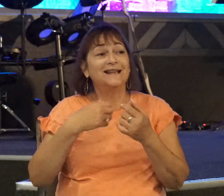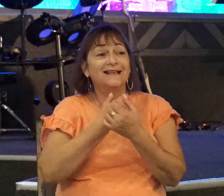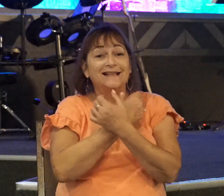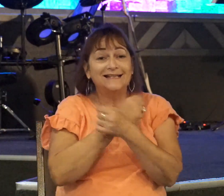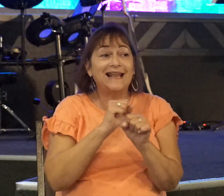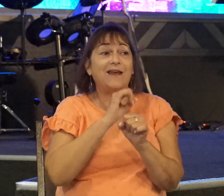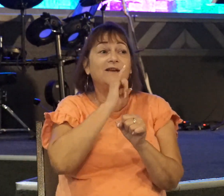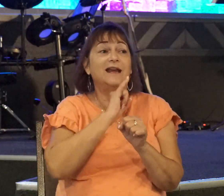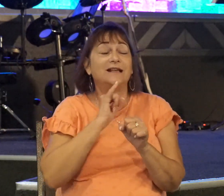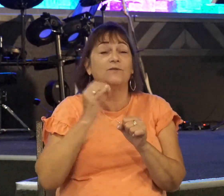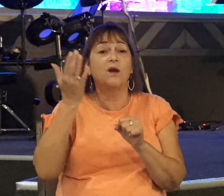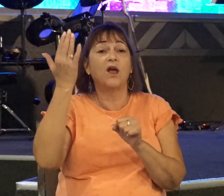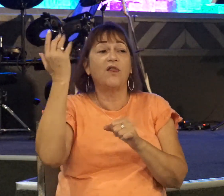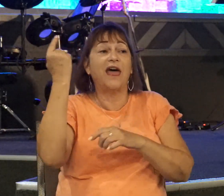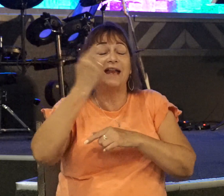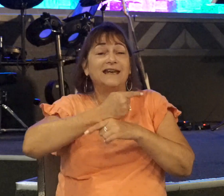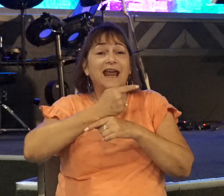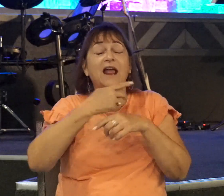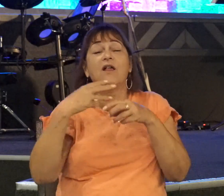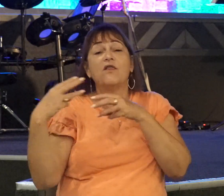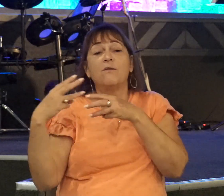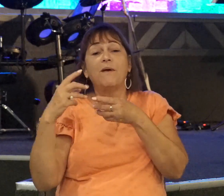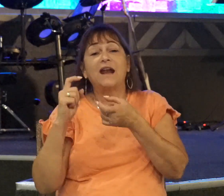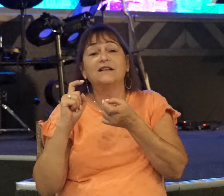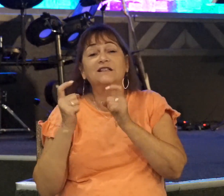and the battle shifted to Beth-haven.